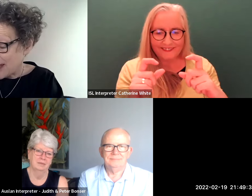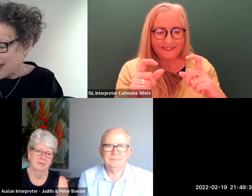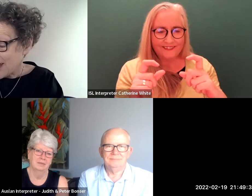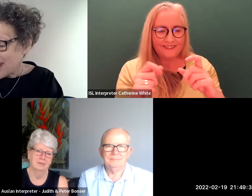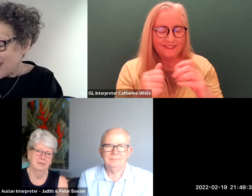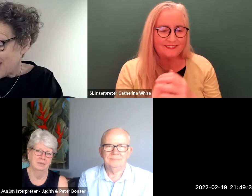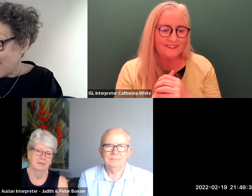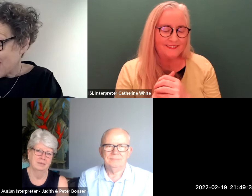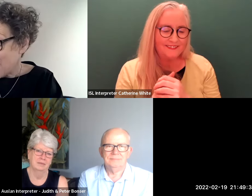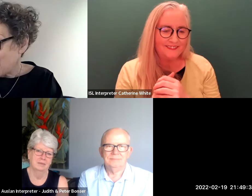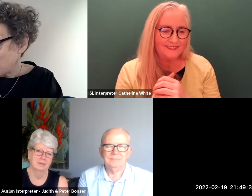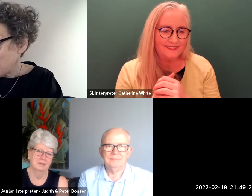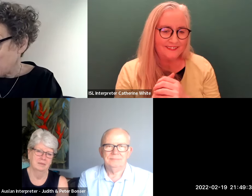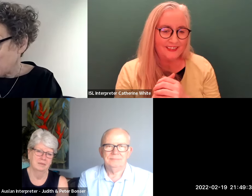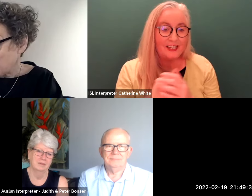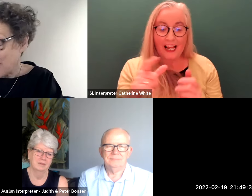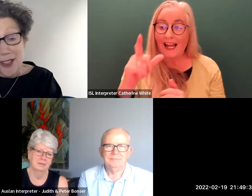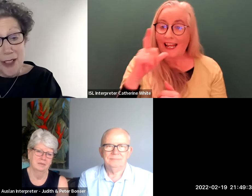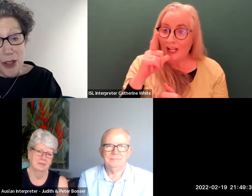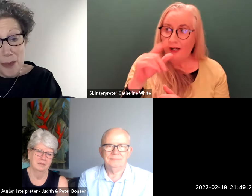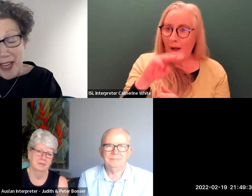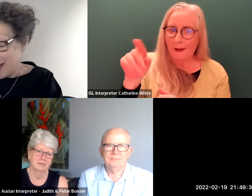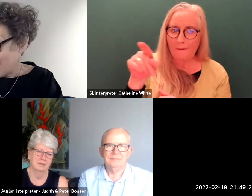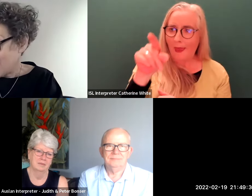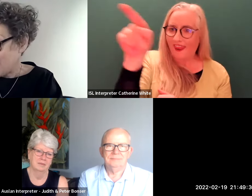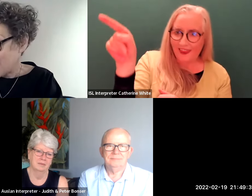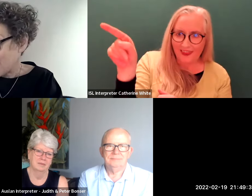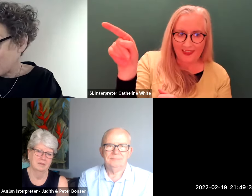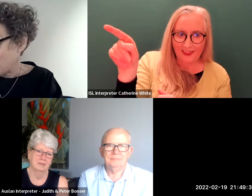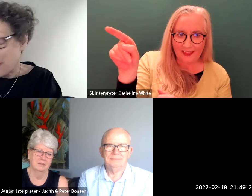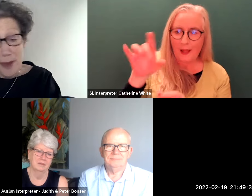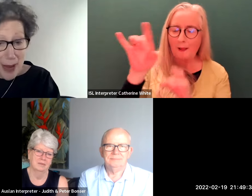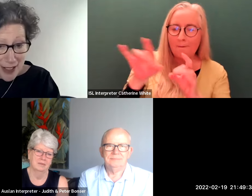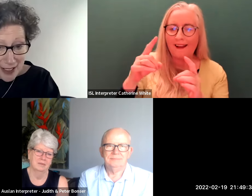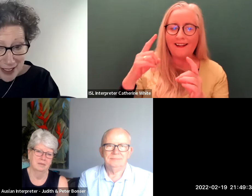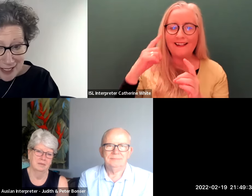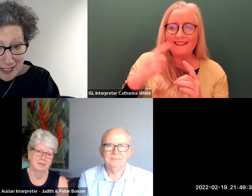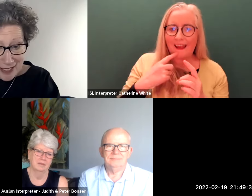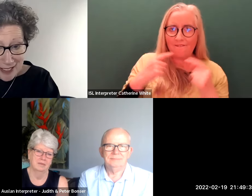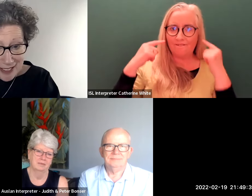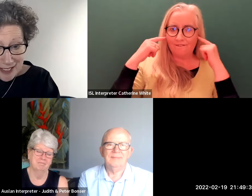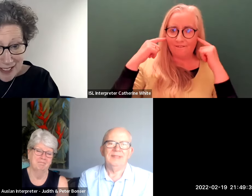text there it is hearing people who make deafness problematic